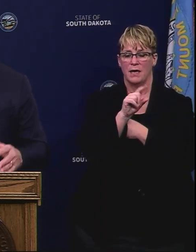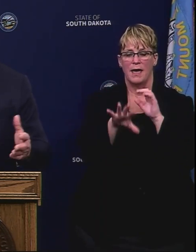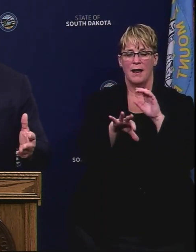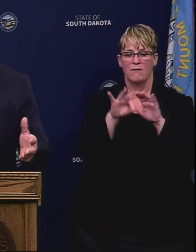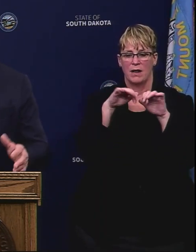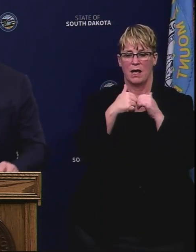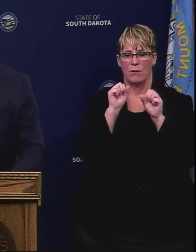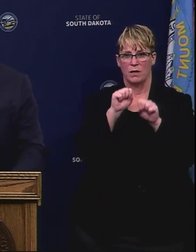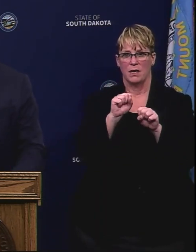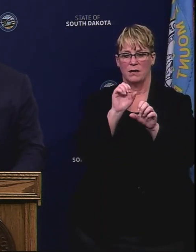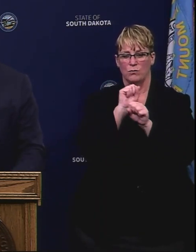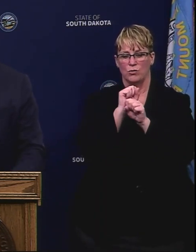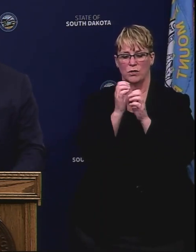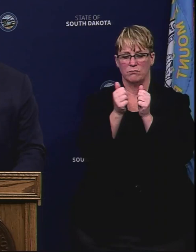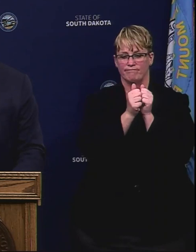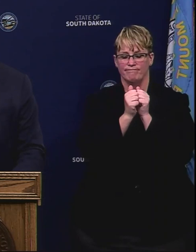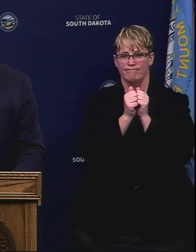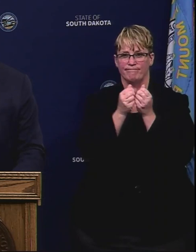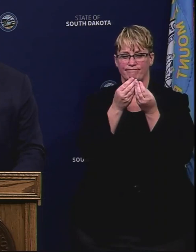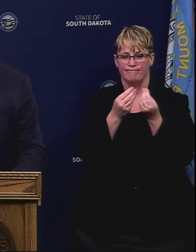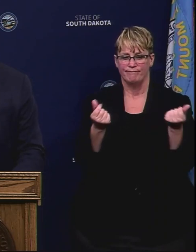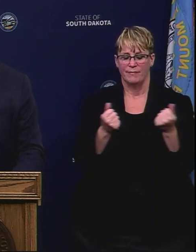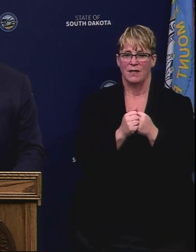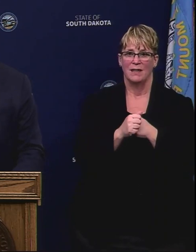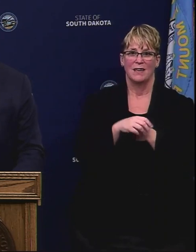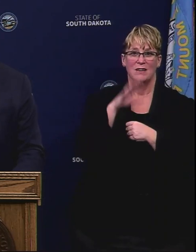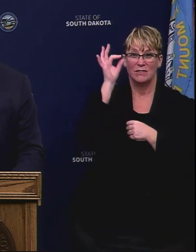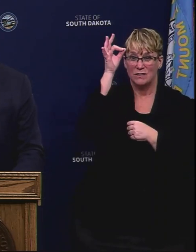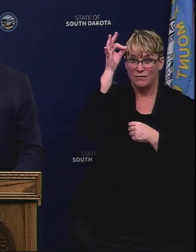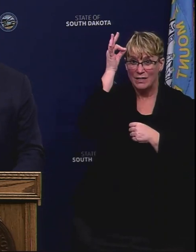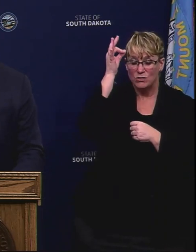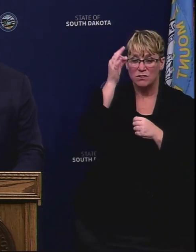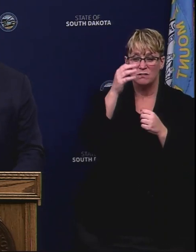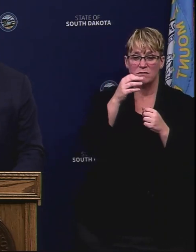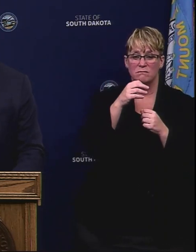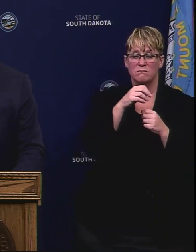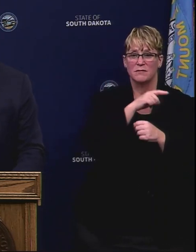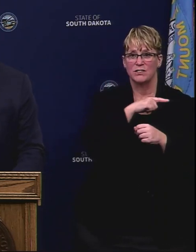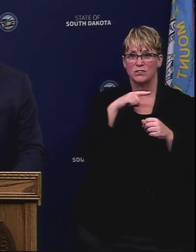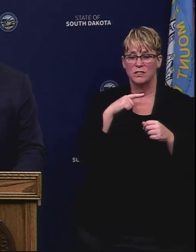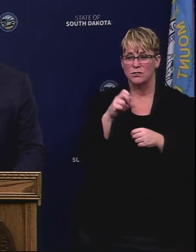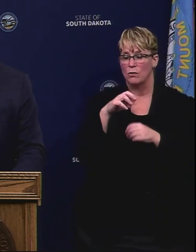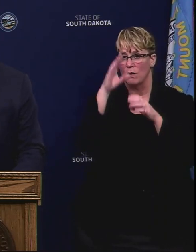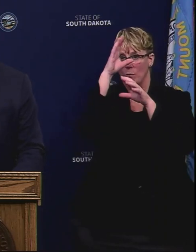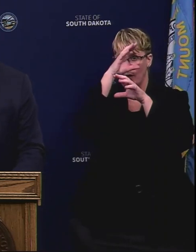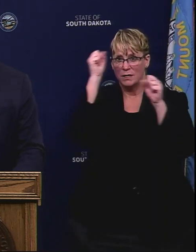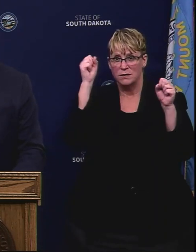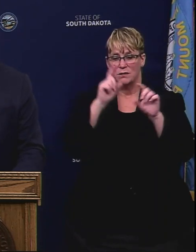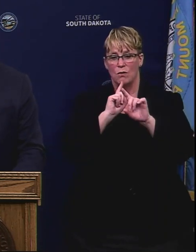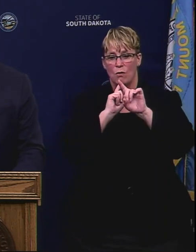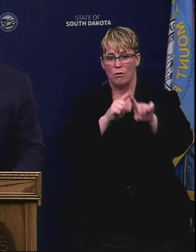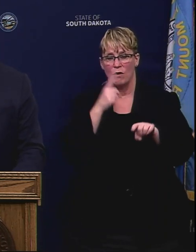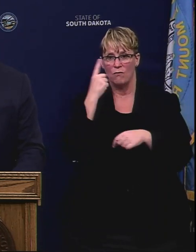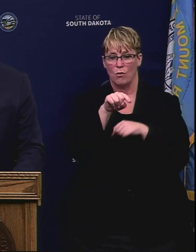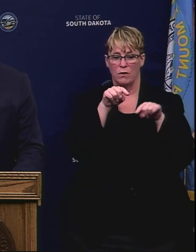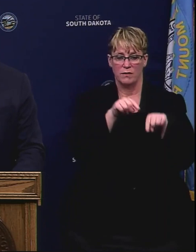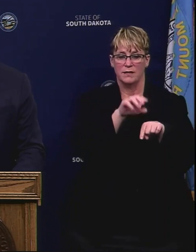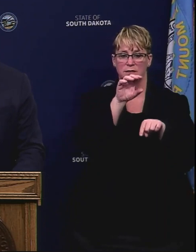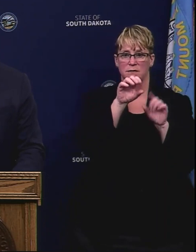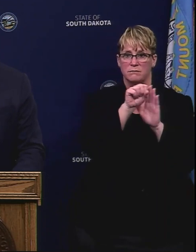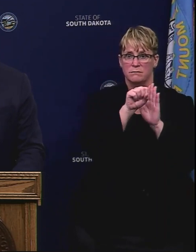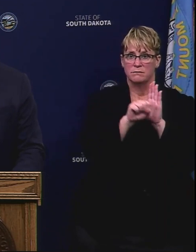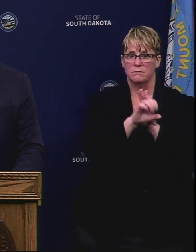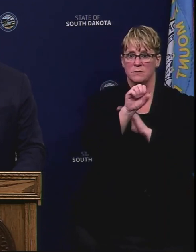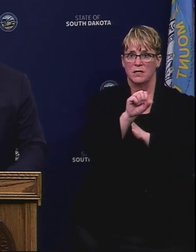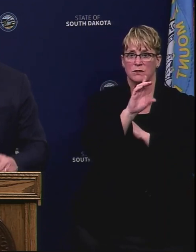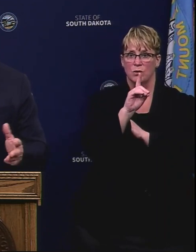solution whether it's federal legislation or a presidential executive order to allow for our state inspected